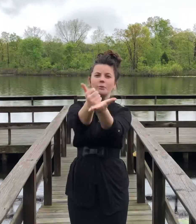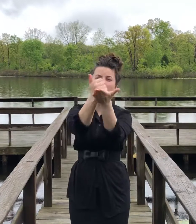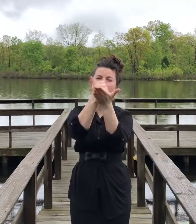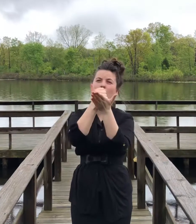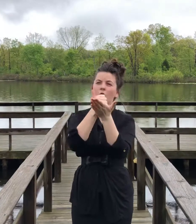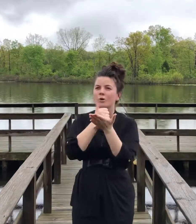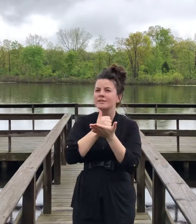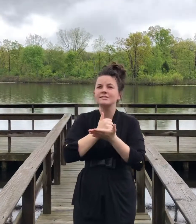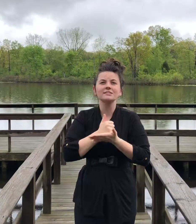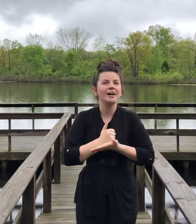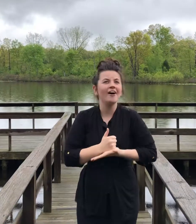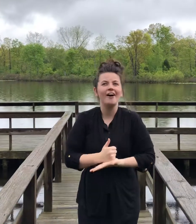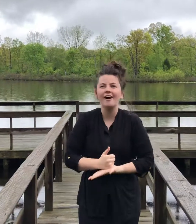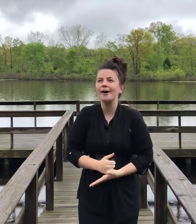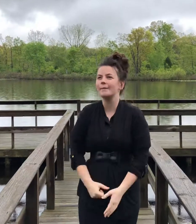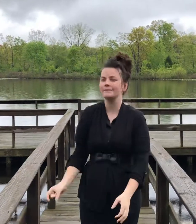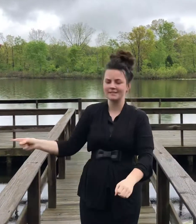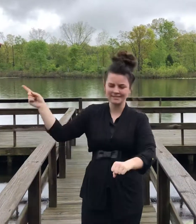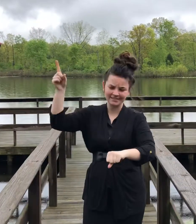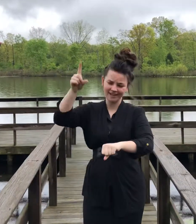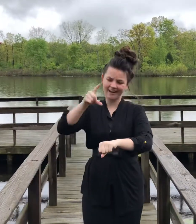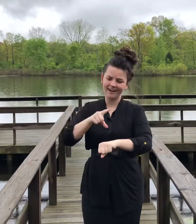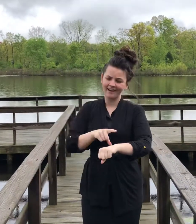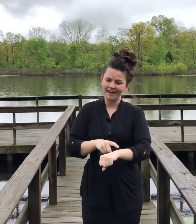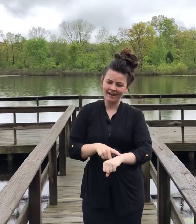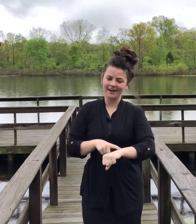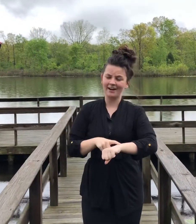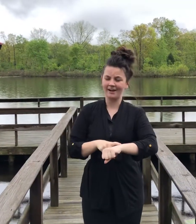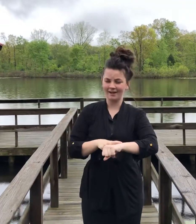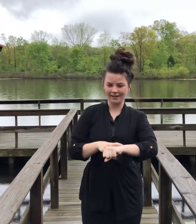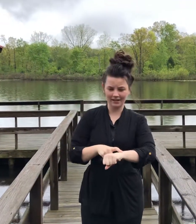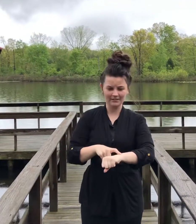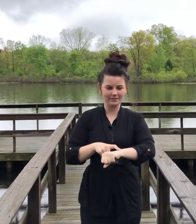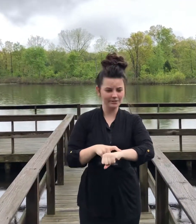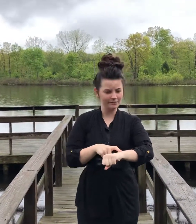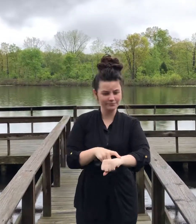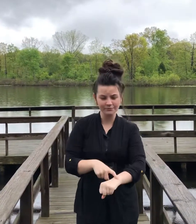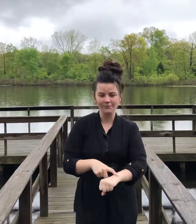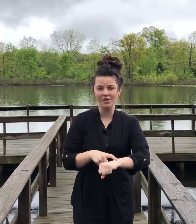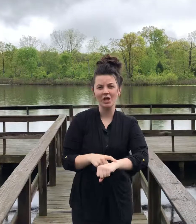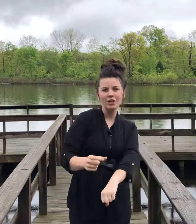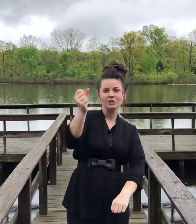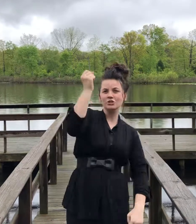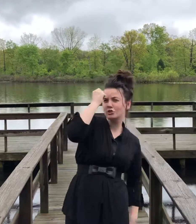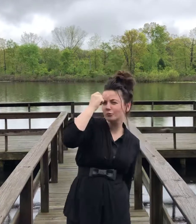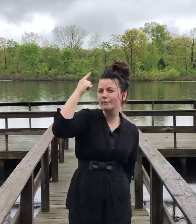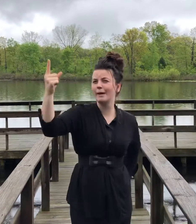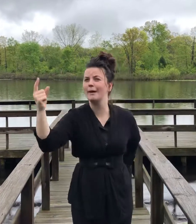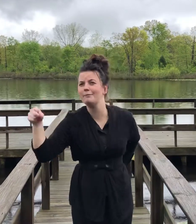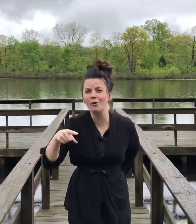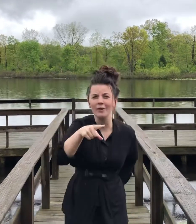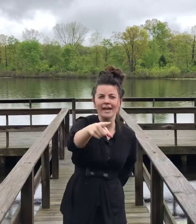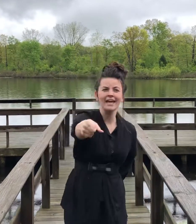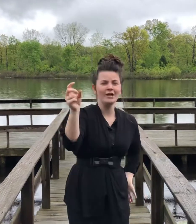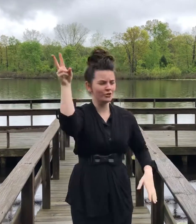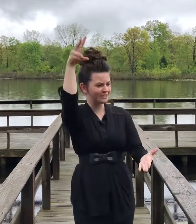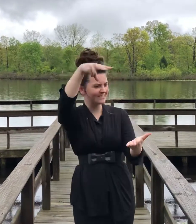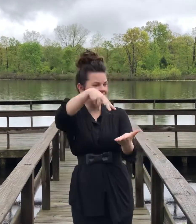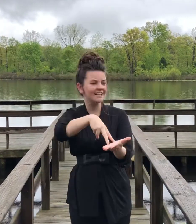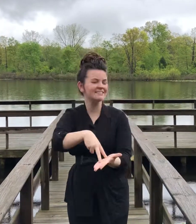always come in time Just remember when you're standing